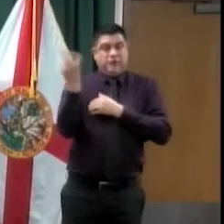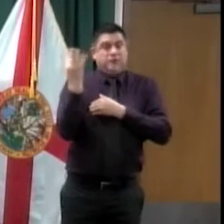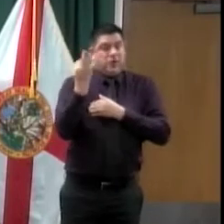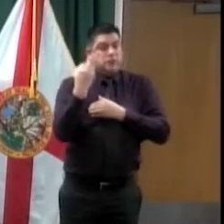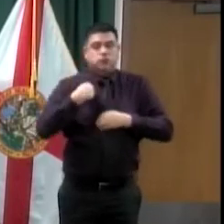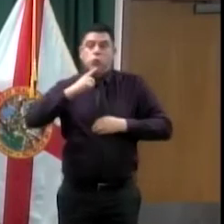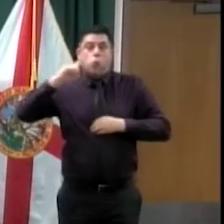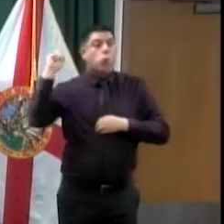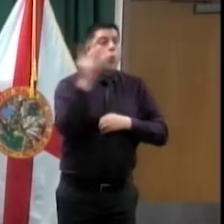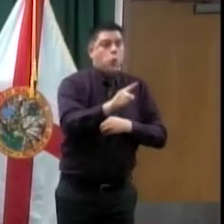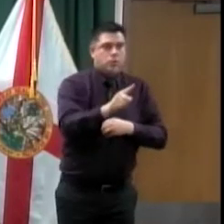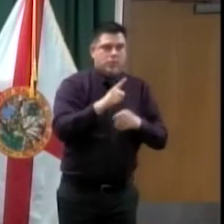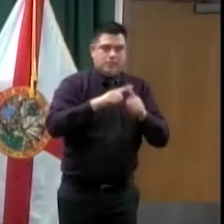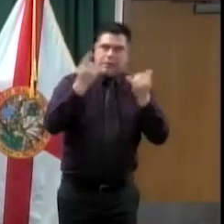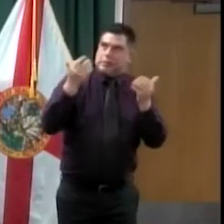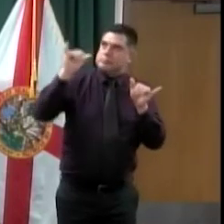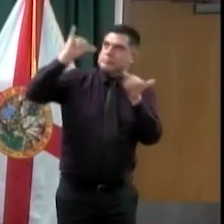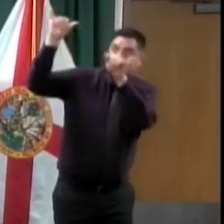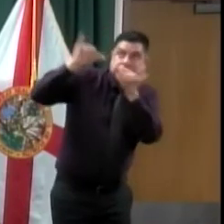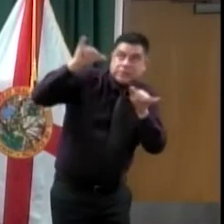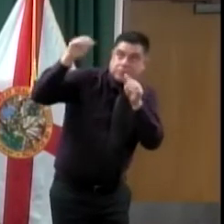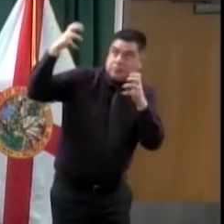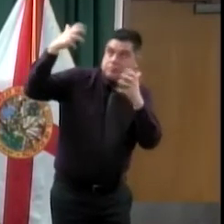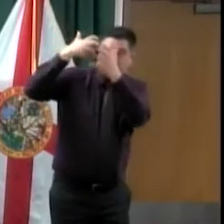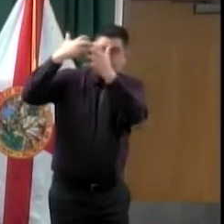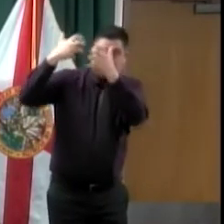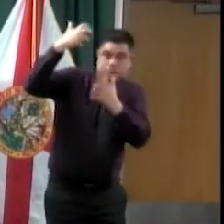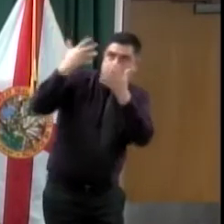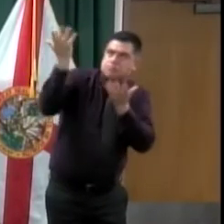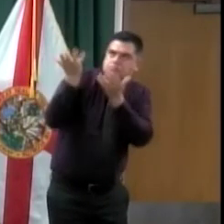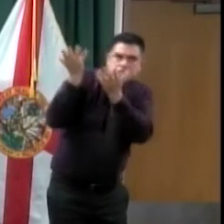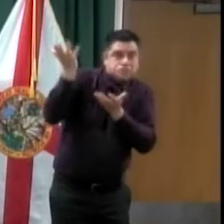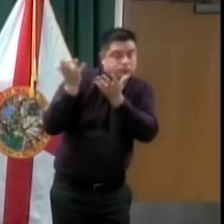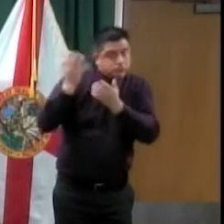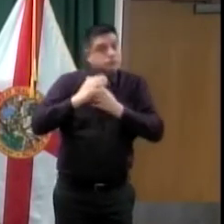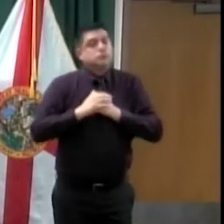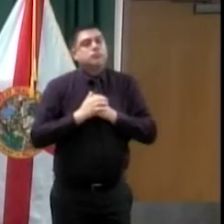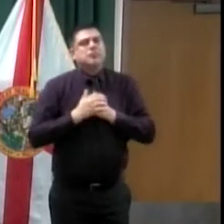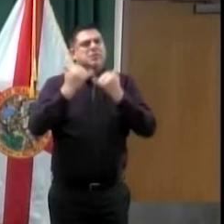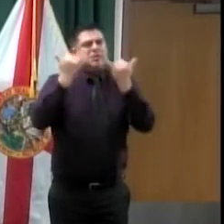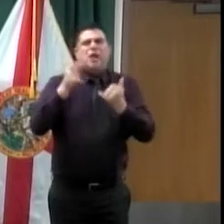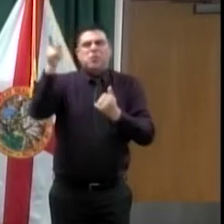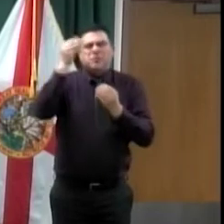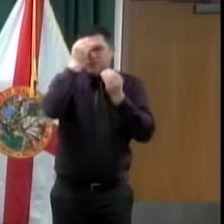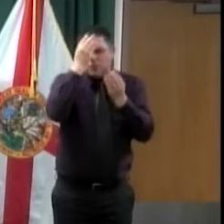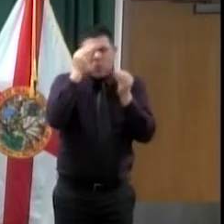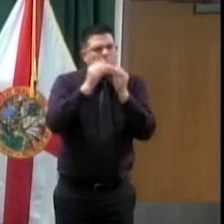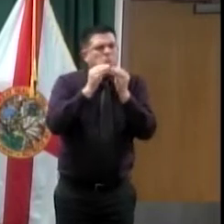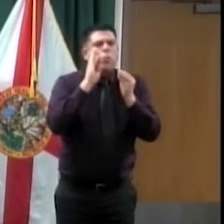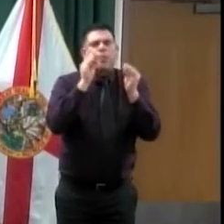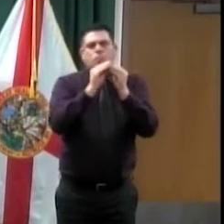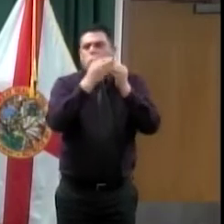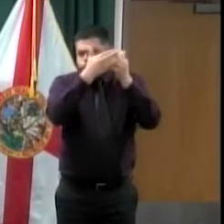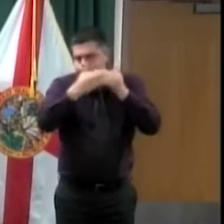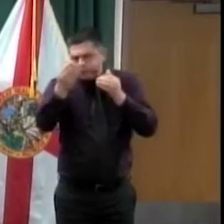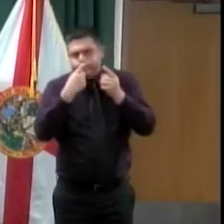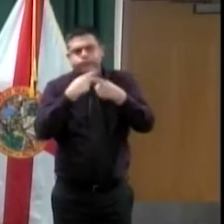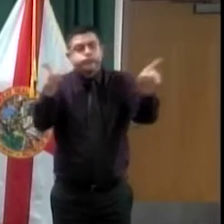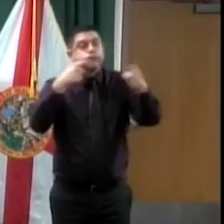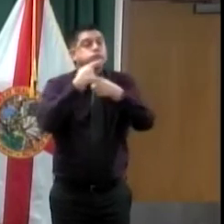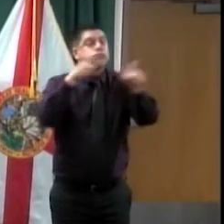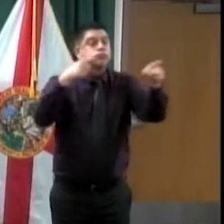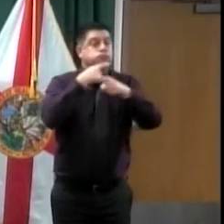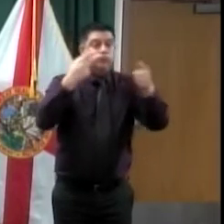forthcoming. And so we're really here today to talk about some of the impacts this virus and